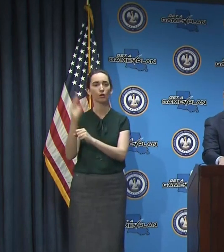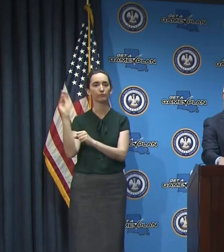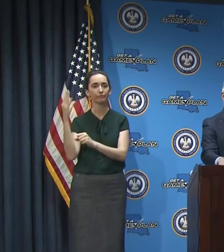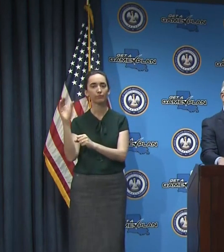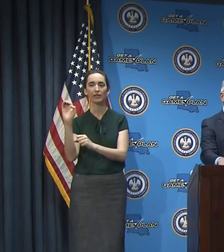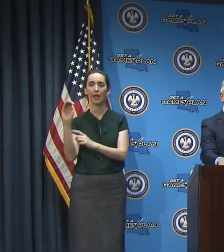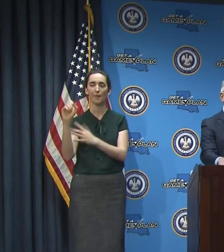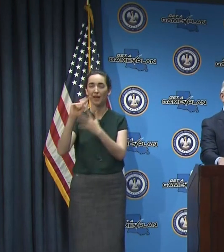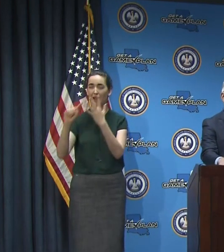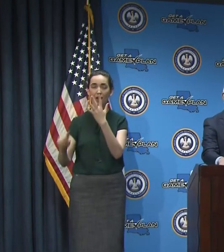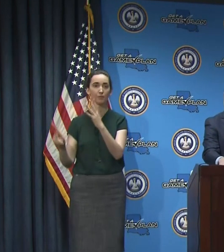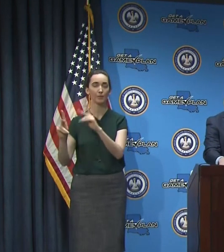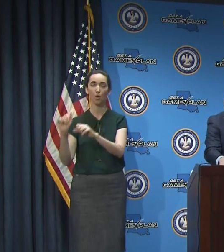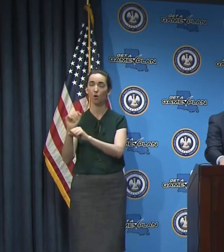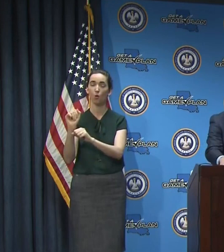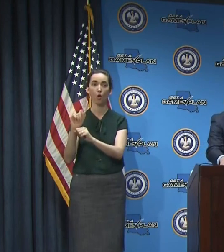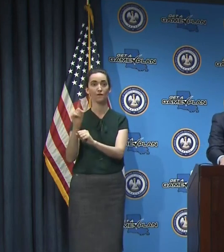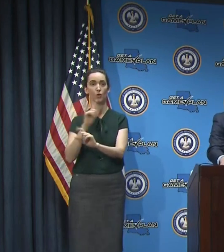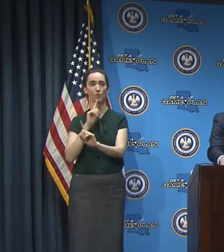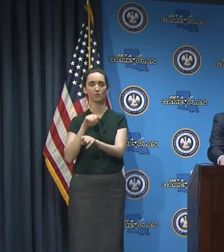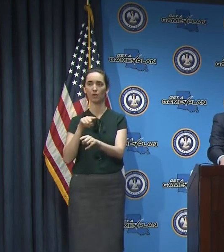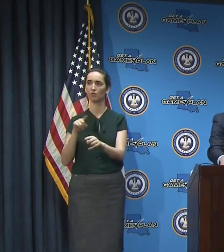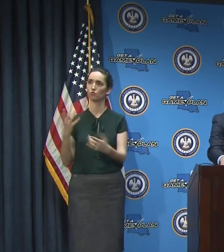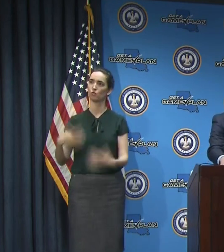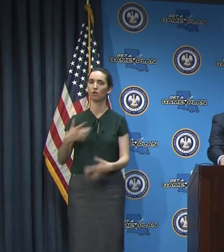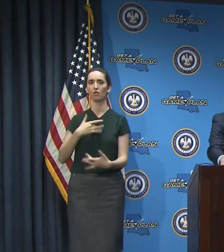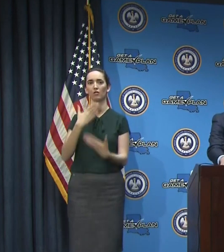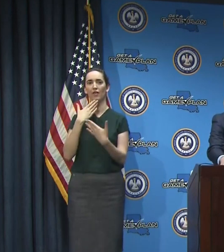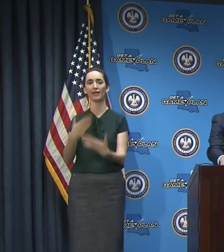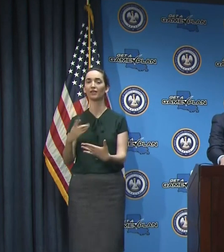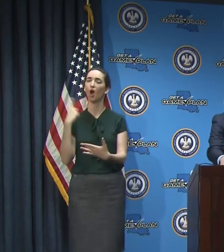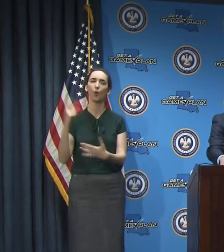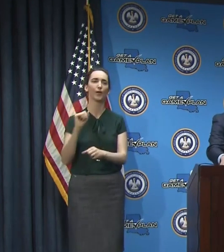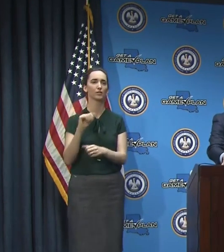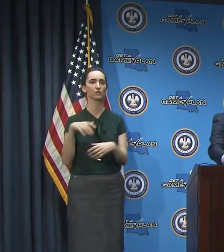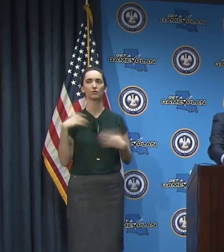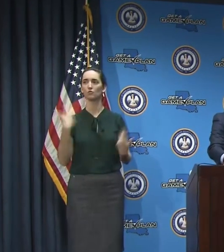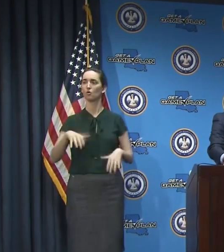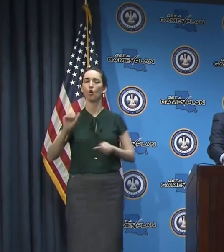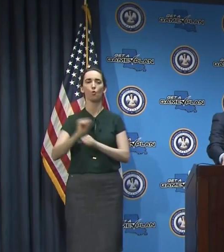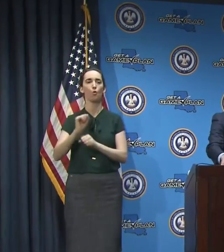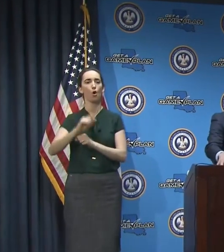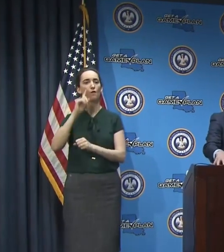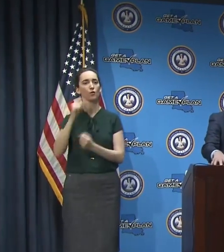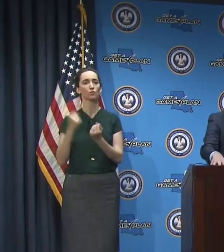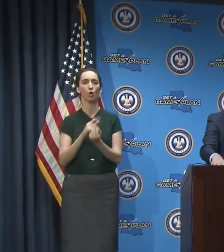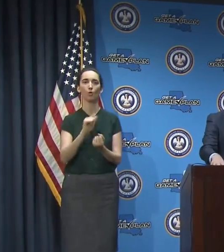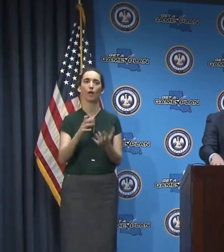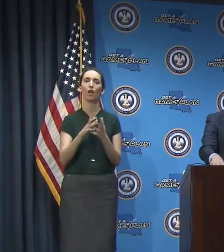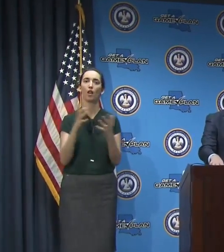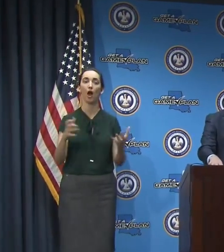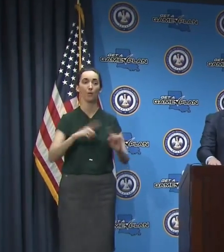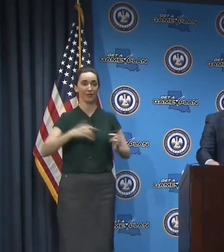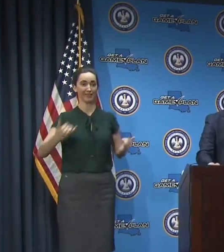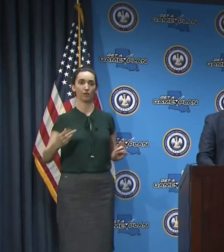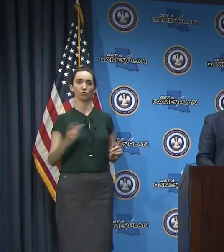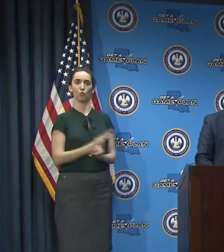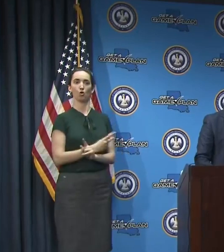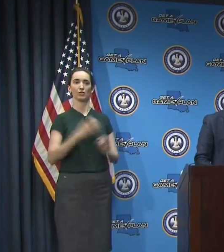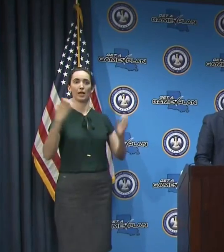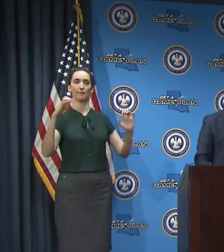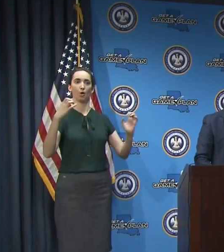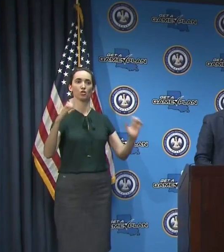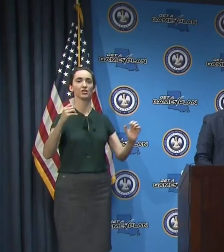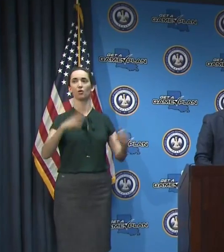across the state of Louisiana, Louisiana, but especially during times of disaster and emergency, whether it's a natural disaster or this public health